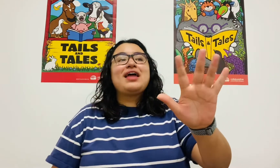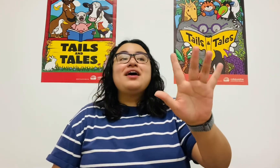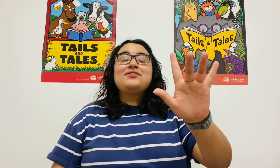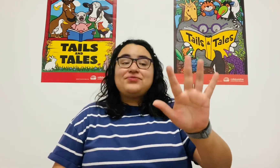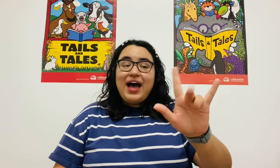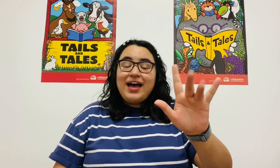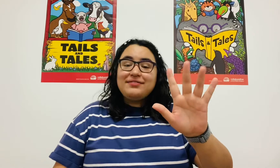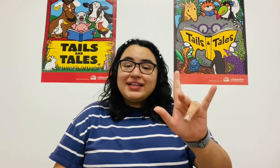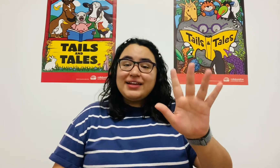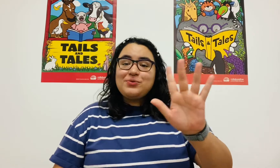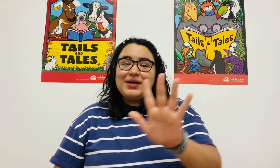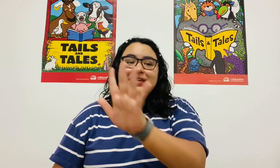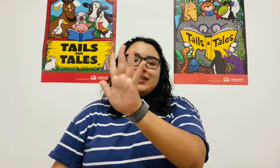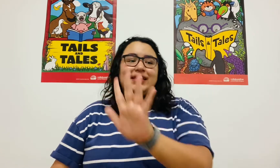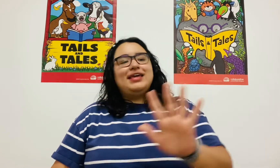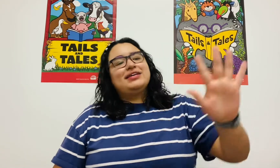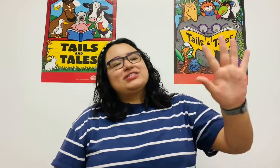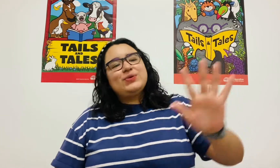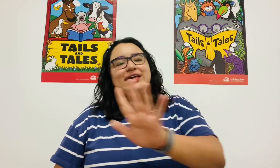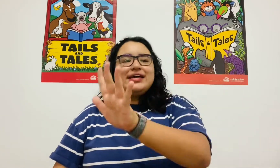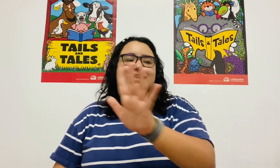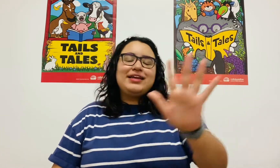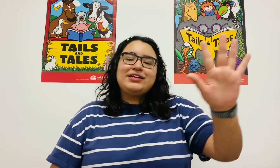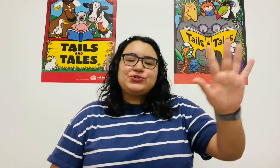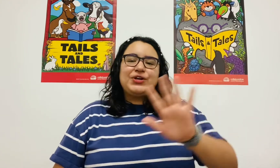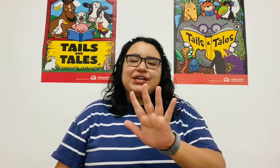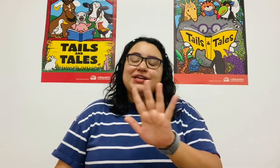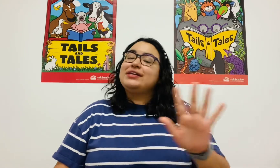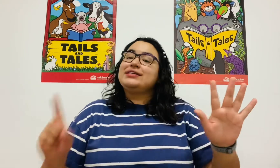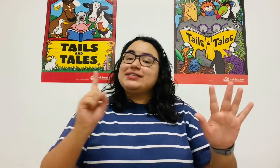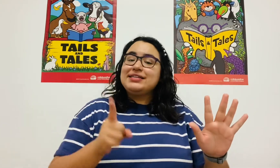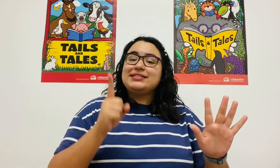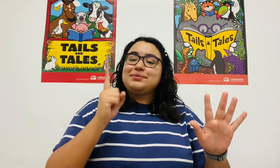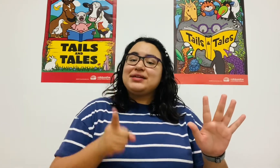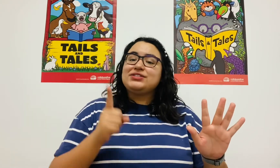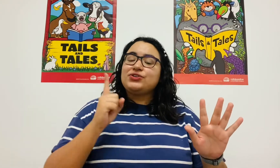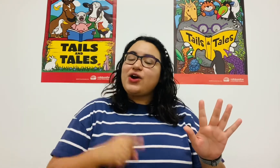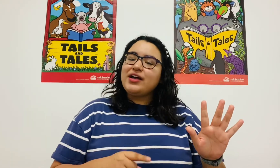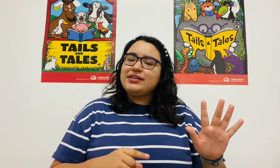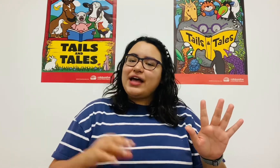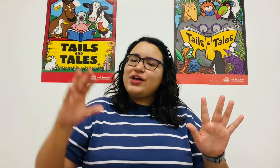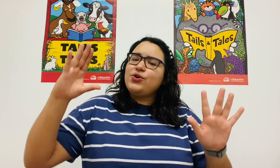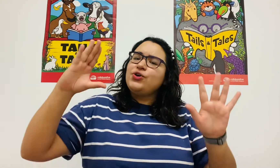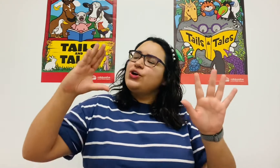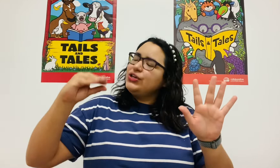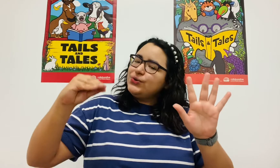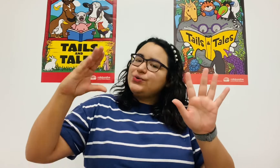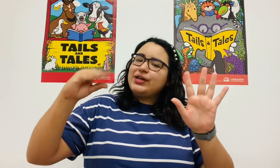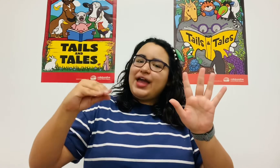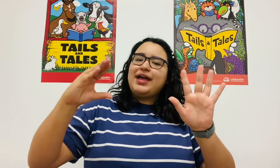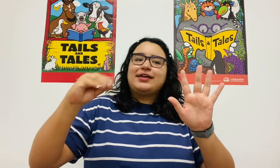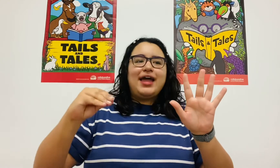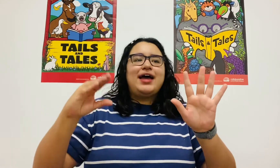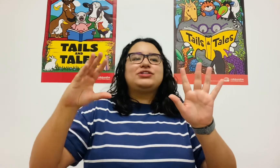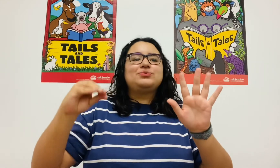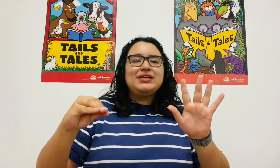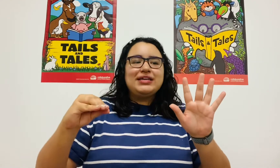Five little monkeys, swinging in a tree, teasing Mr. Crocodile. You can't catch me.